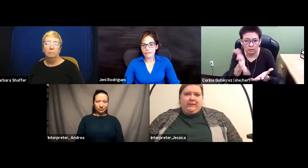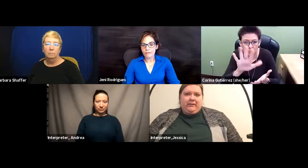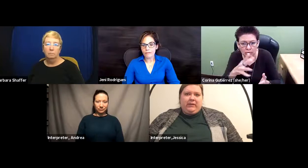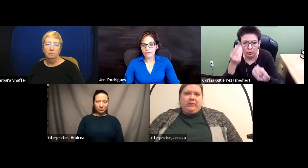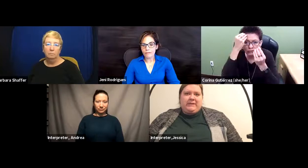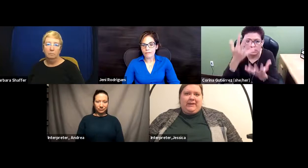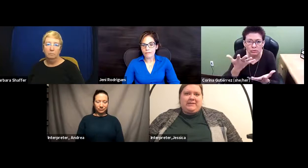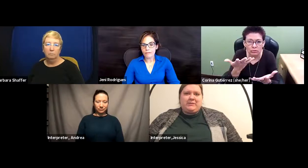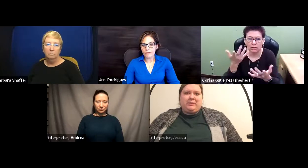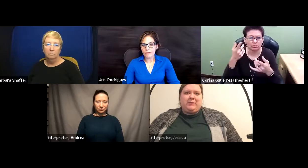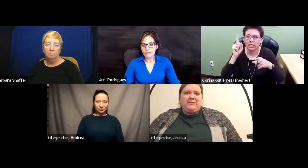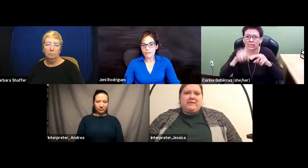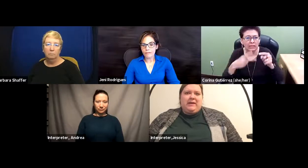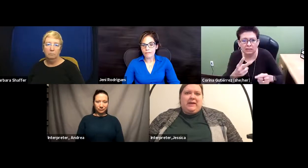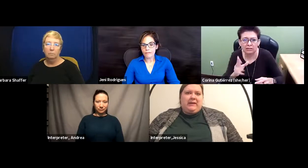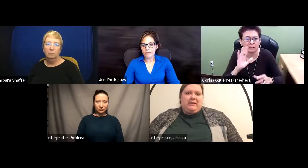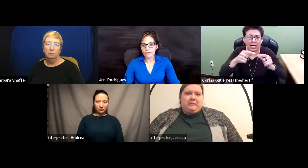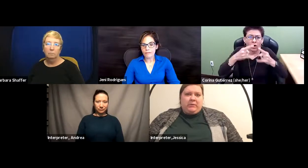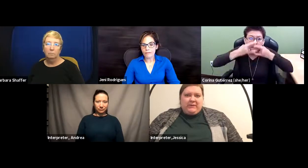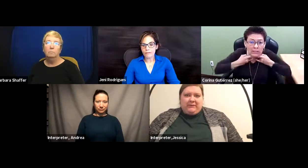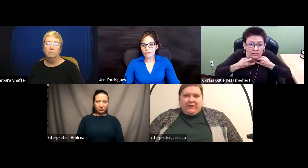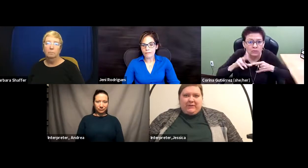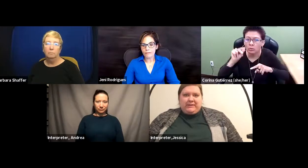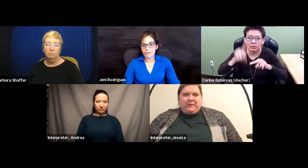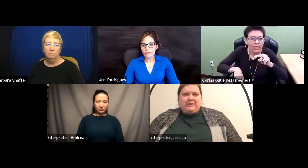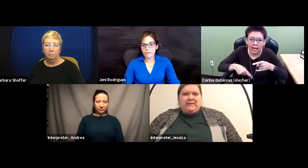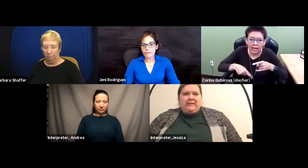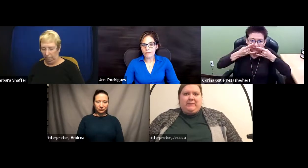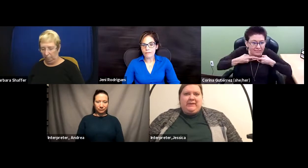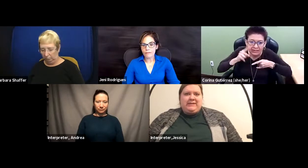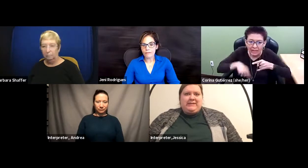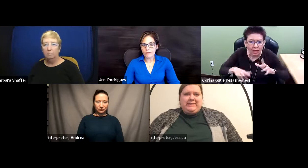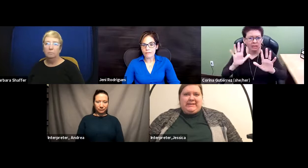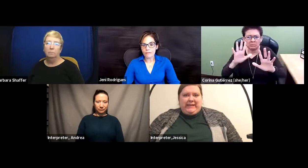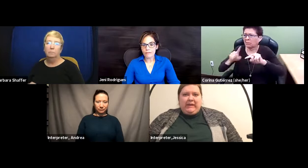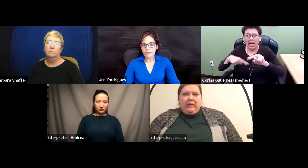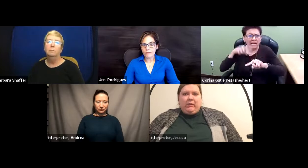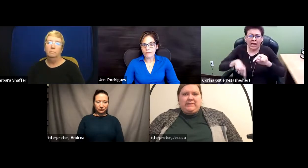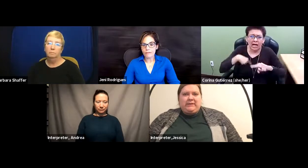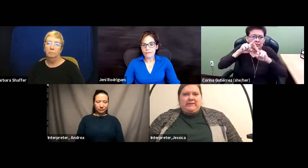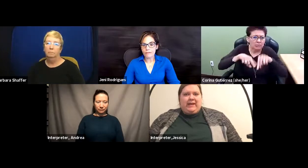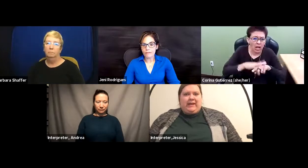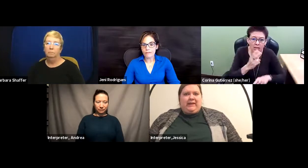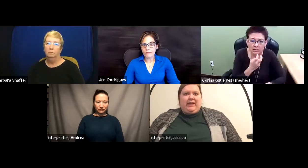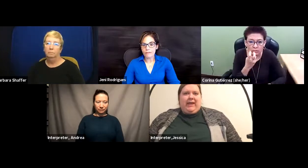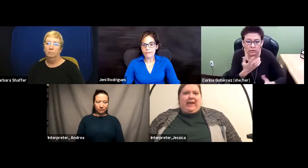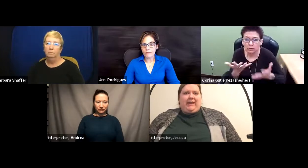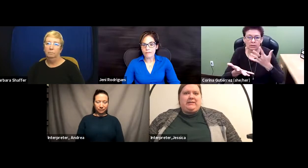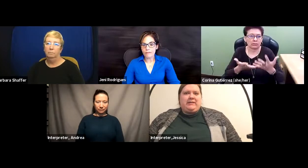Using masks removes most of the facial expressions and the abilities to see what someone is saying. And